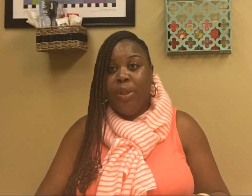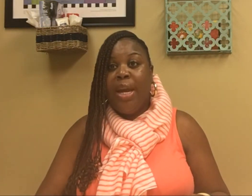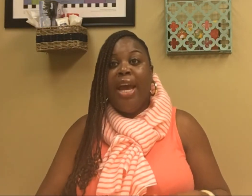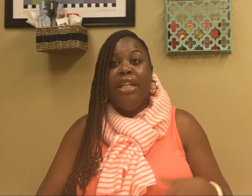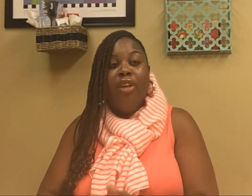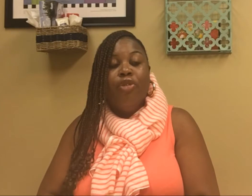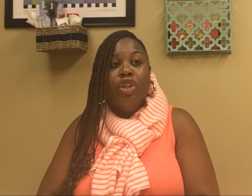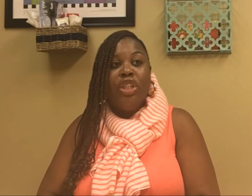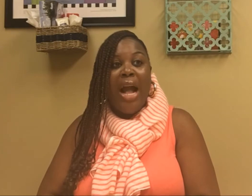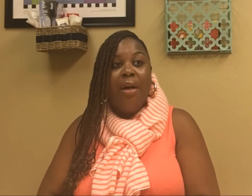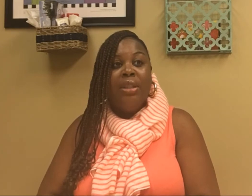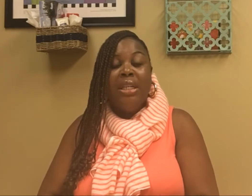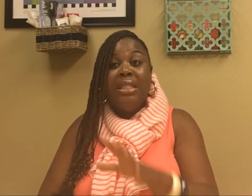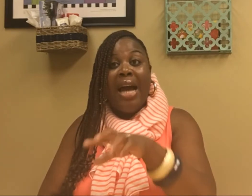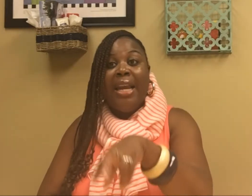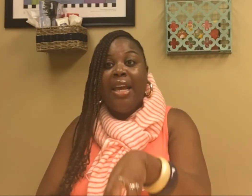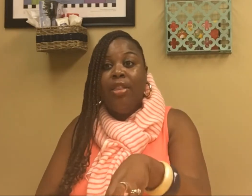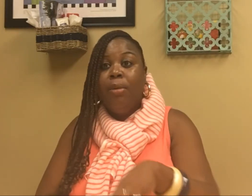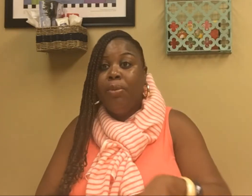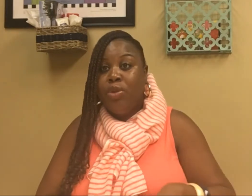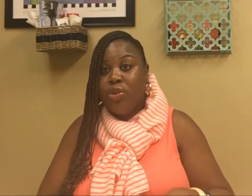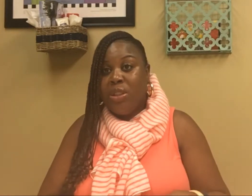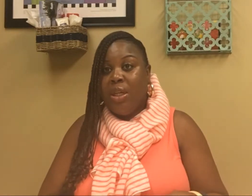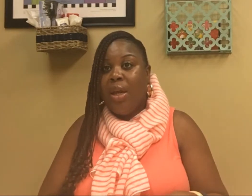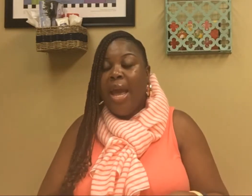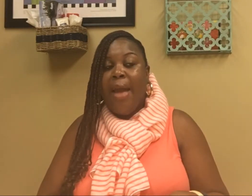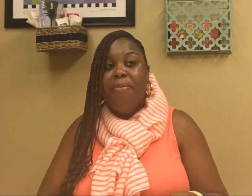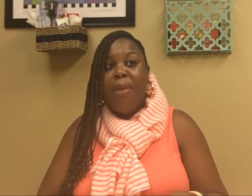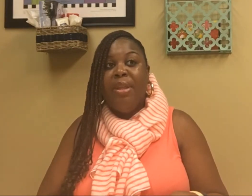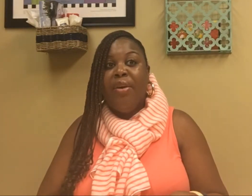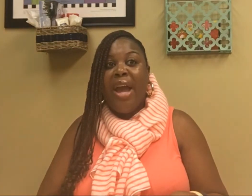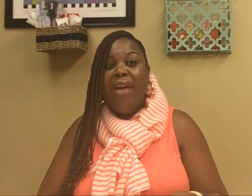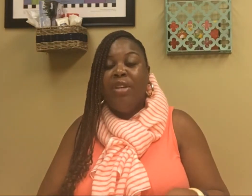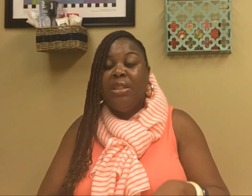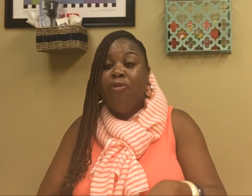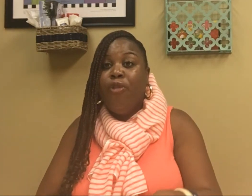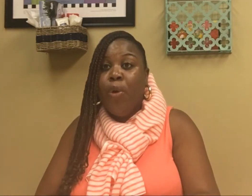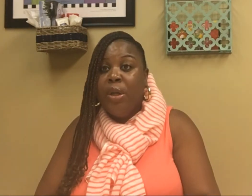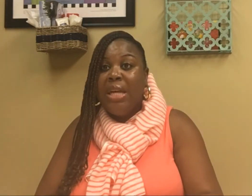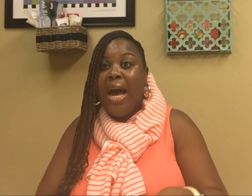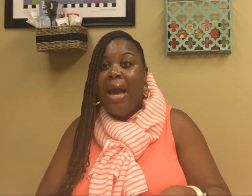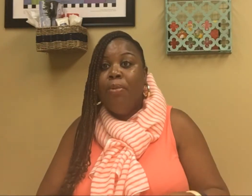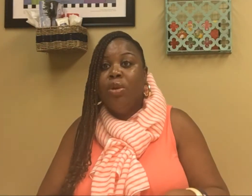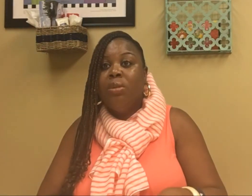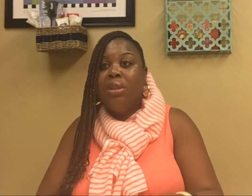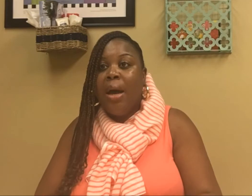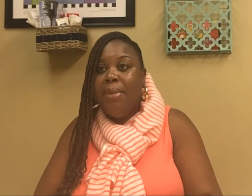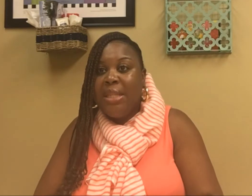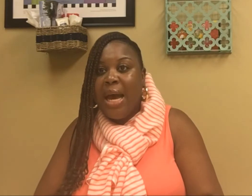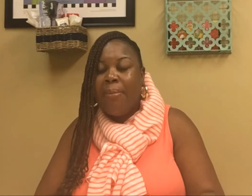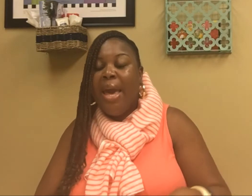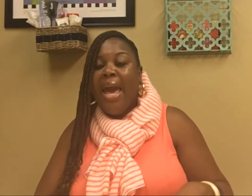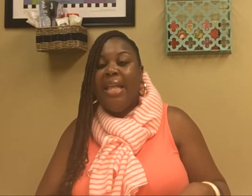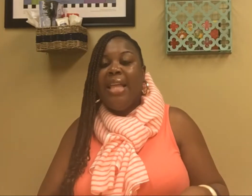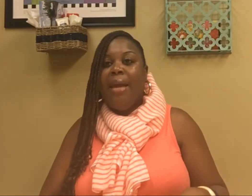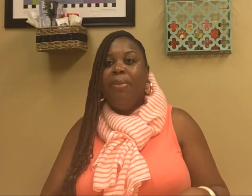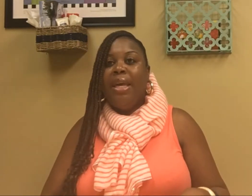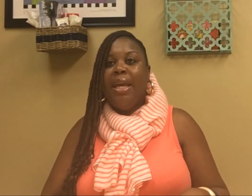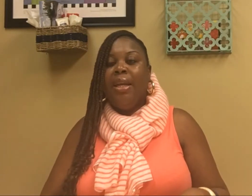it, if your child is not in the booster seat, maybe they're having some floor time or some tummy time and they begin